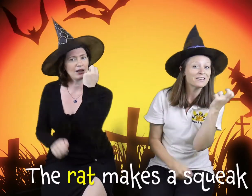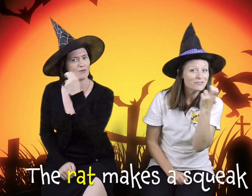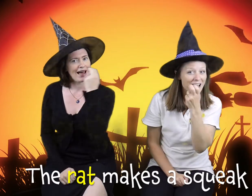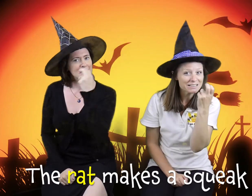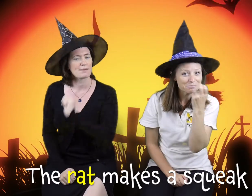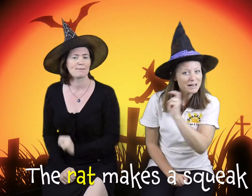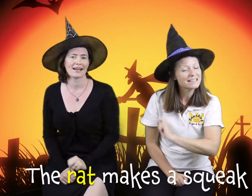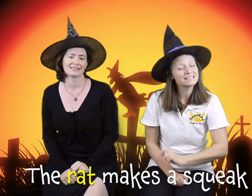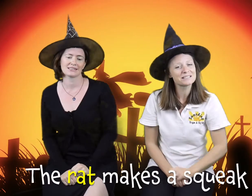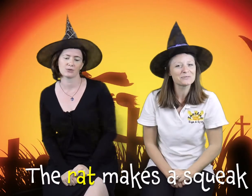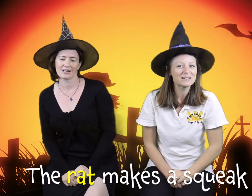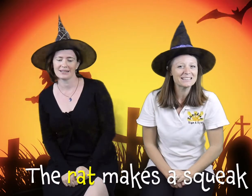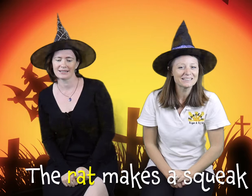the rat makes us squeak